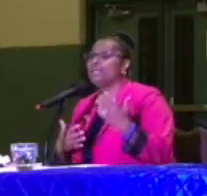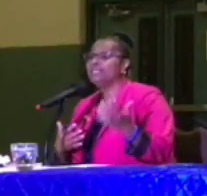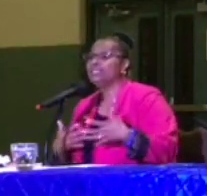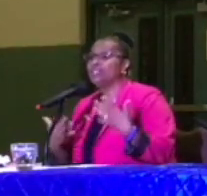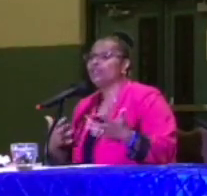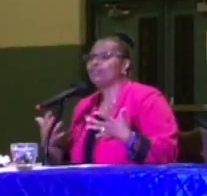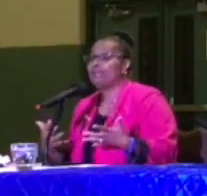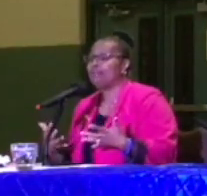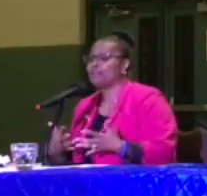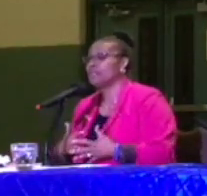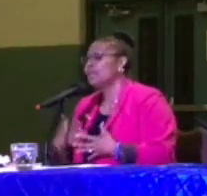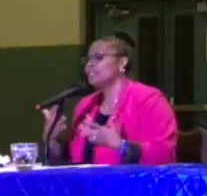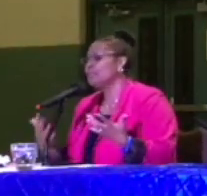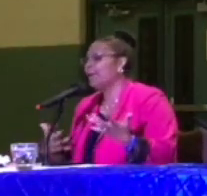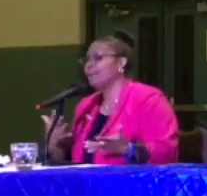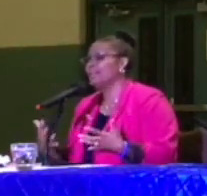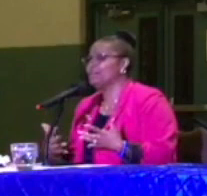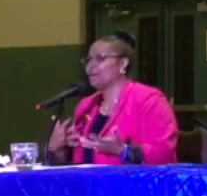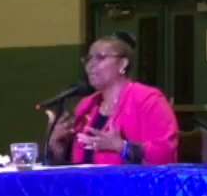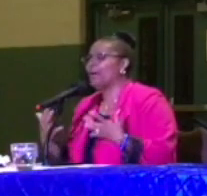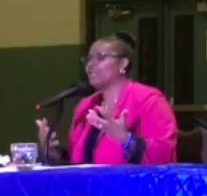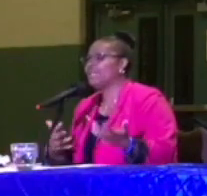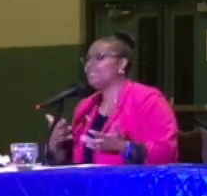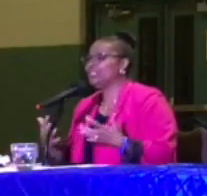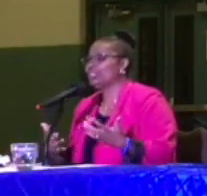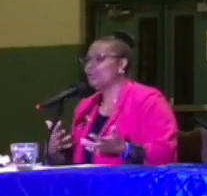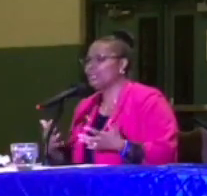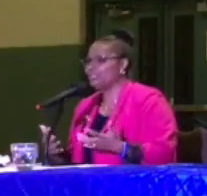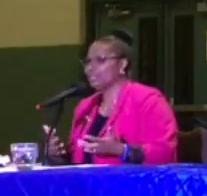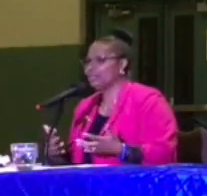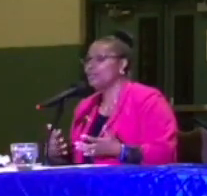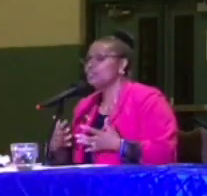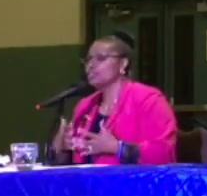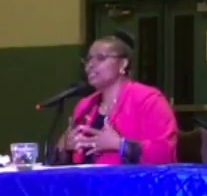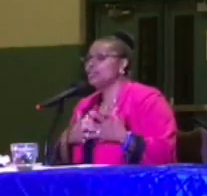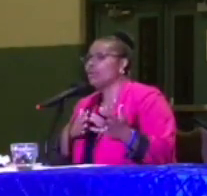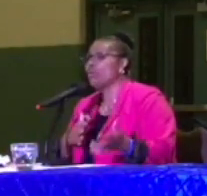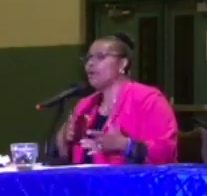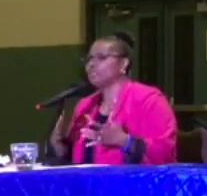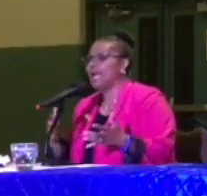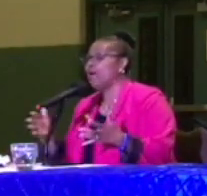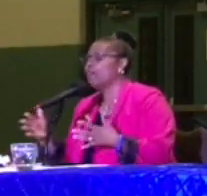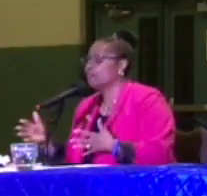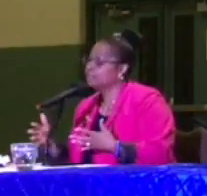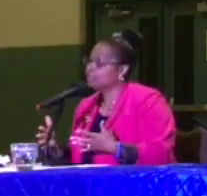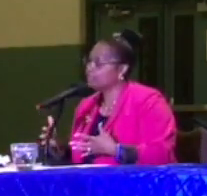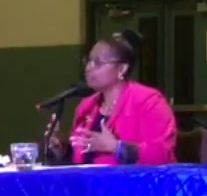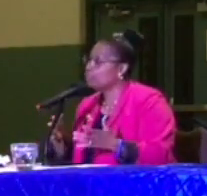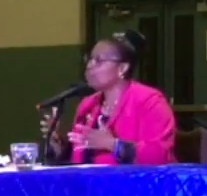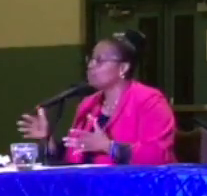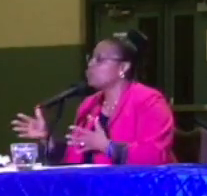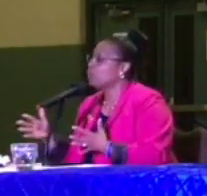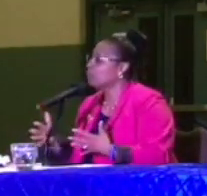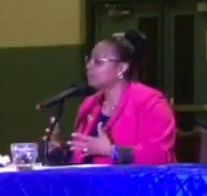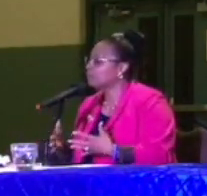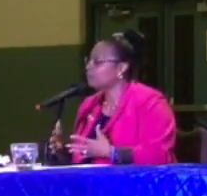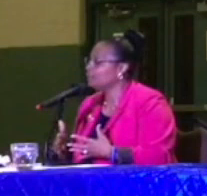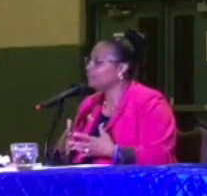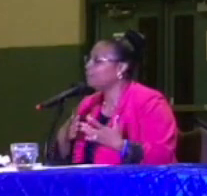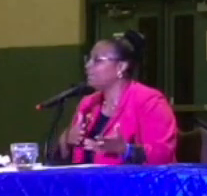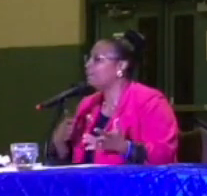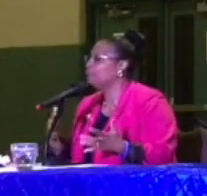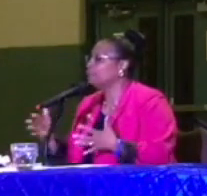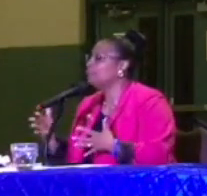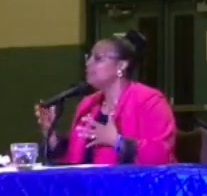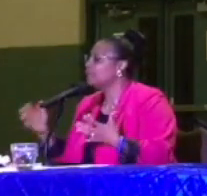know, getting to know your neighbors. Because block clubs are about getting to know each other so that you can watch out for each other, know what's going on in the